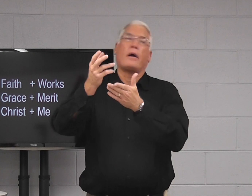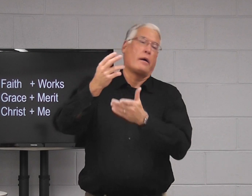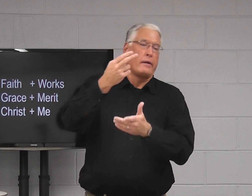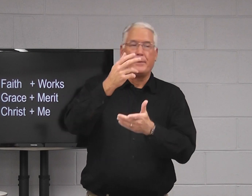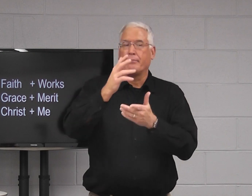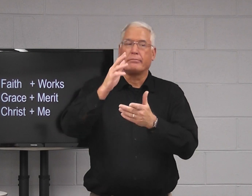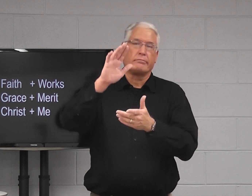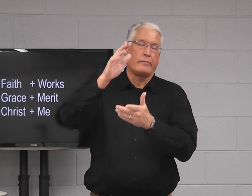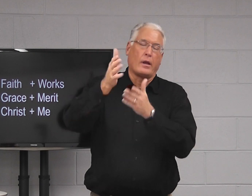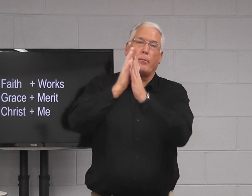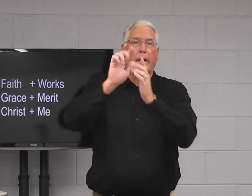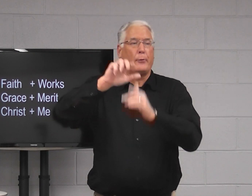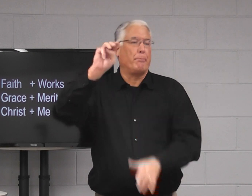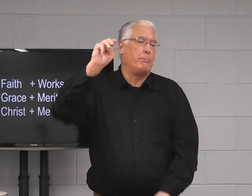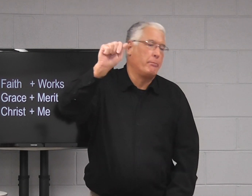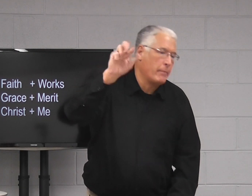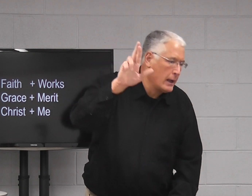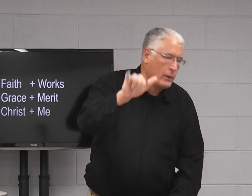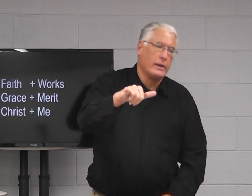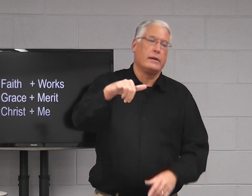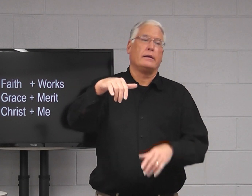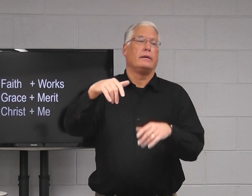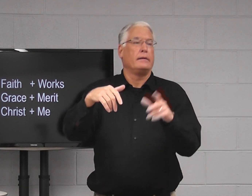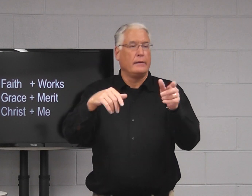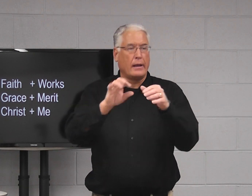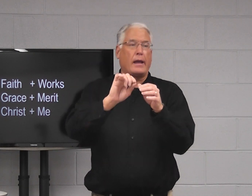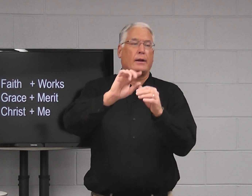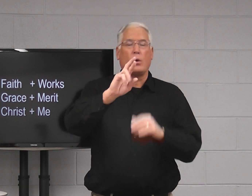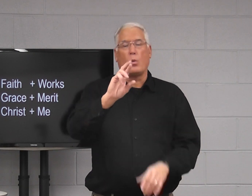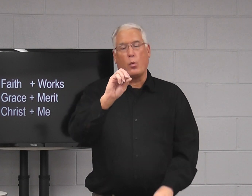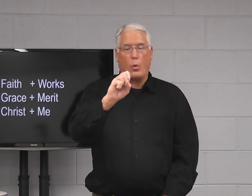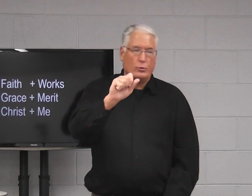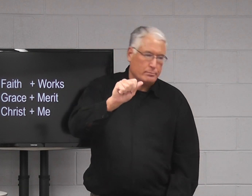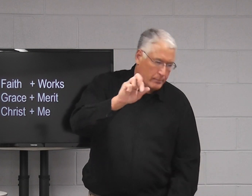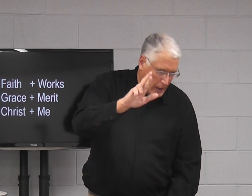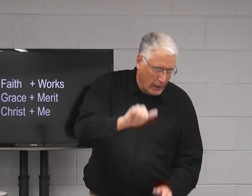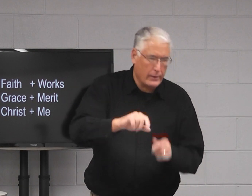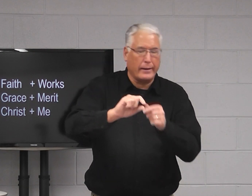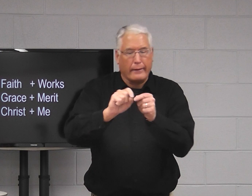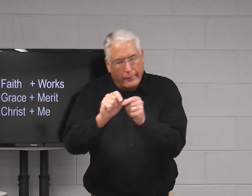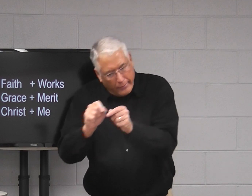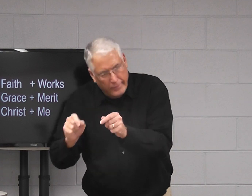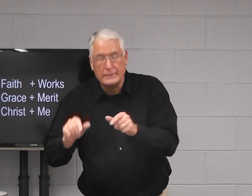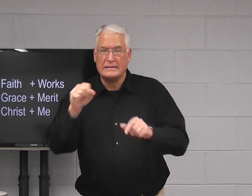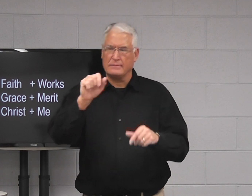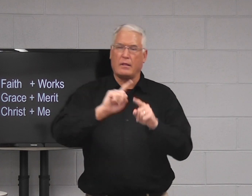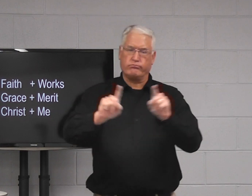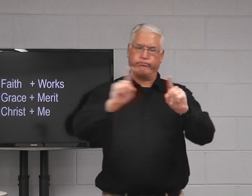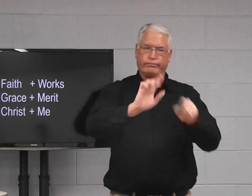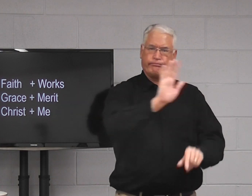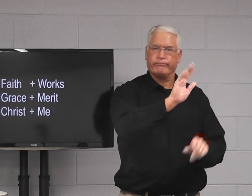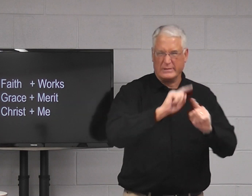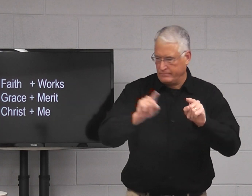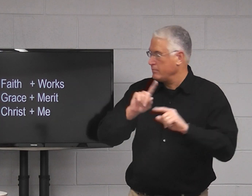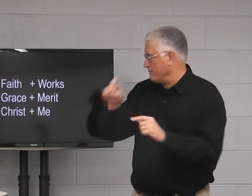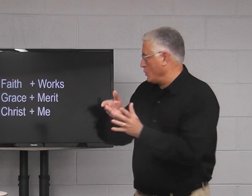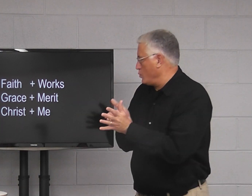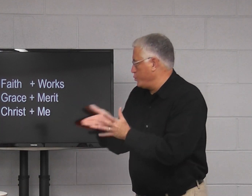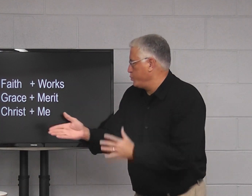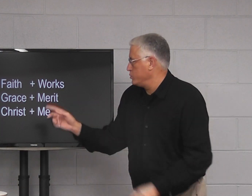you know, asking, pray to Mary, and the rosary. Yes, all these different things.